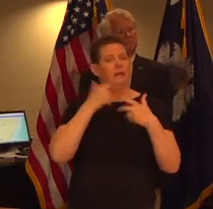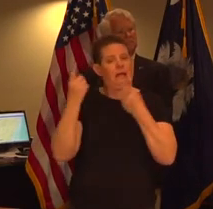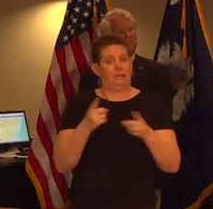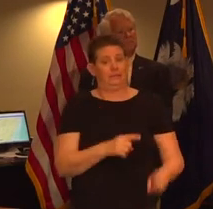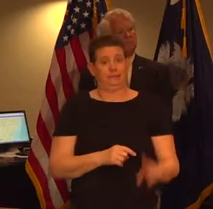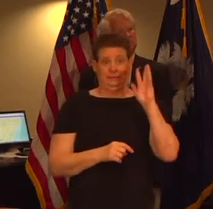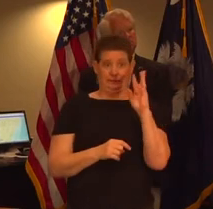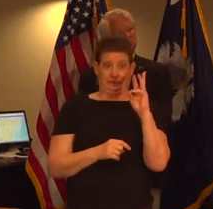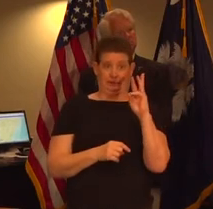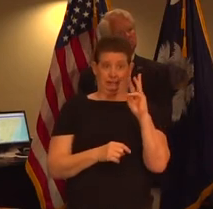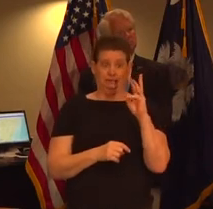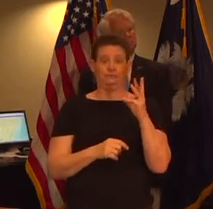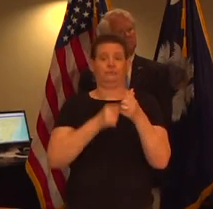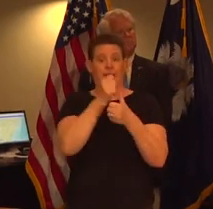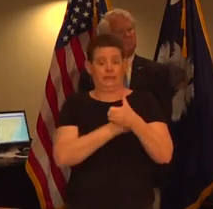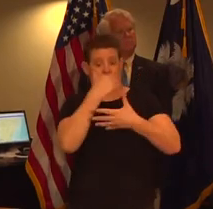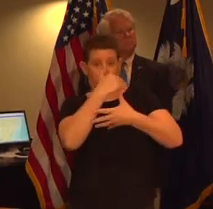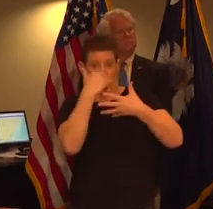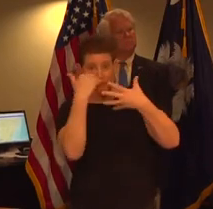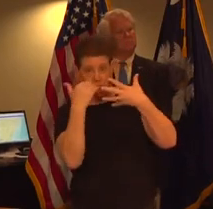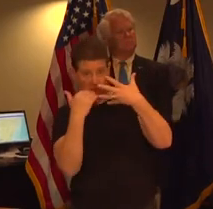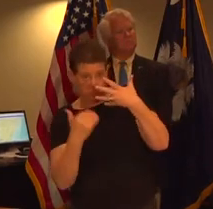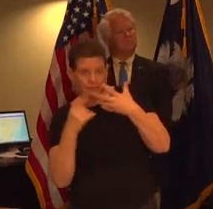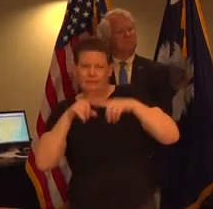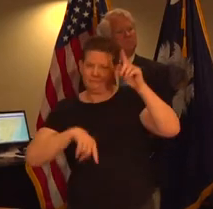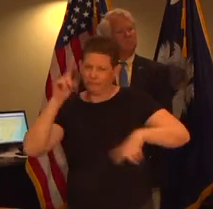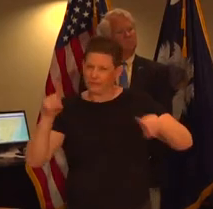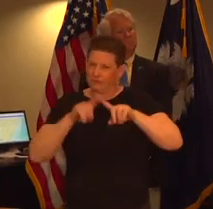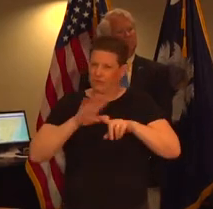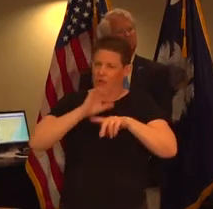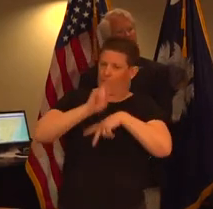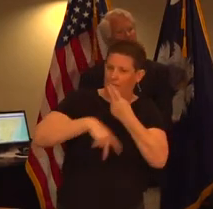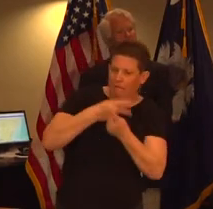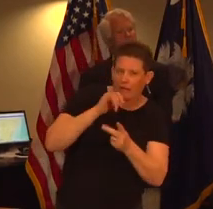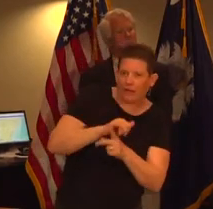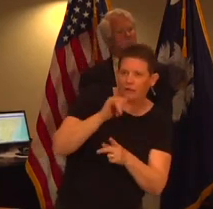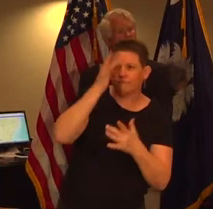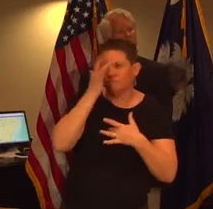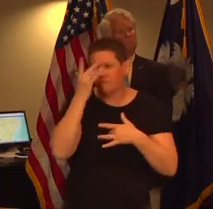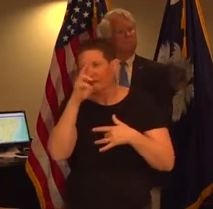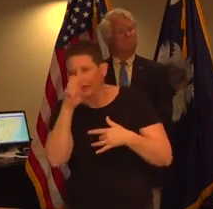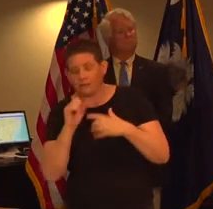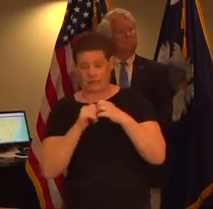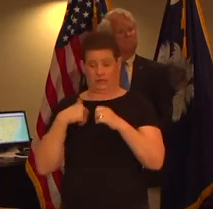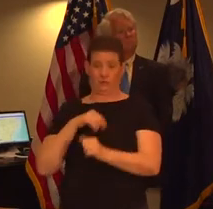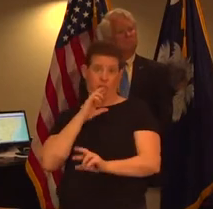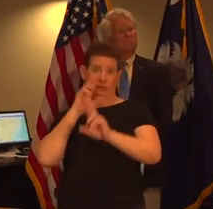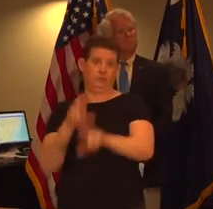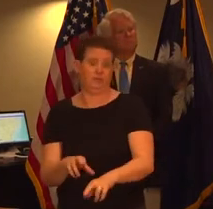the duration of each phase might vary depending on the type of the virus and the public health response